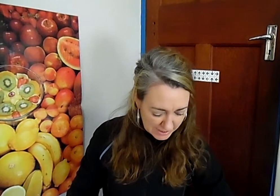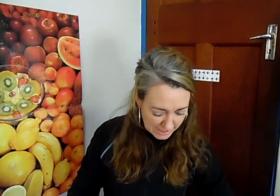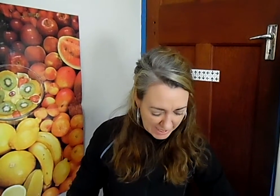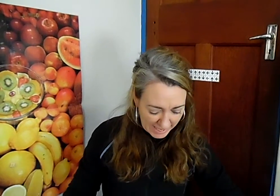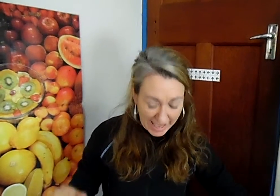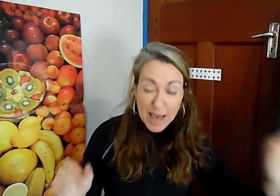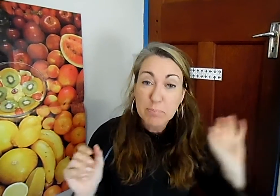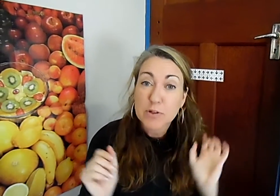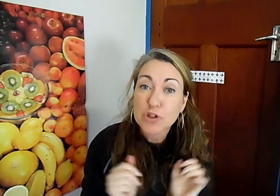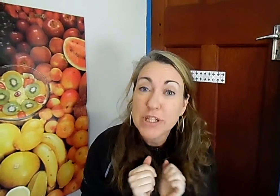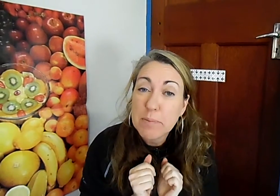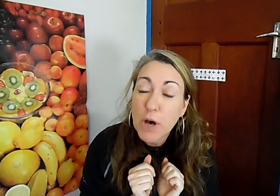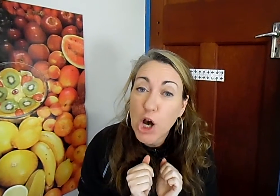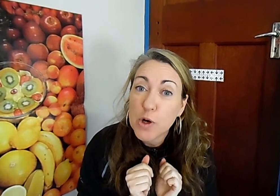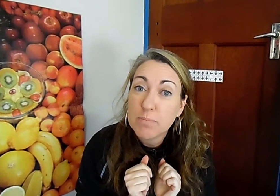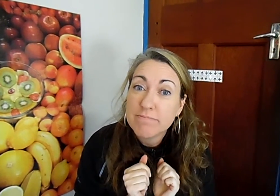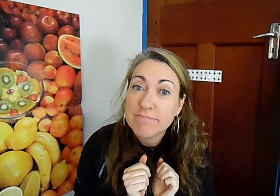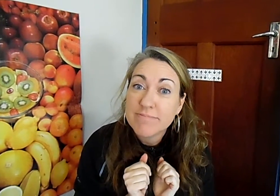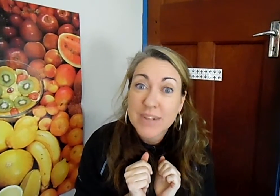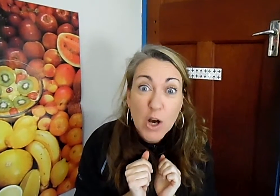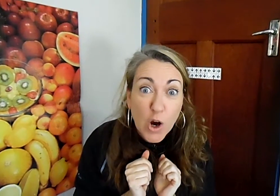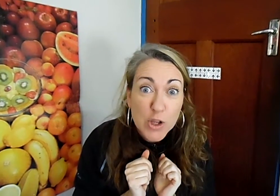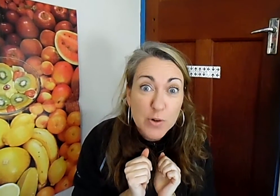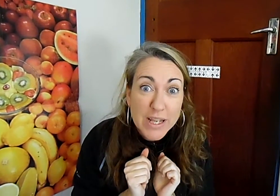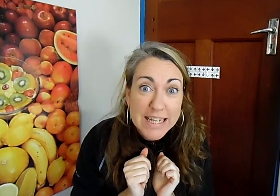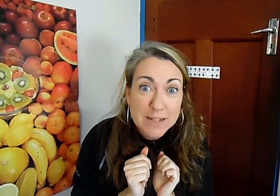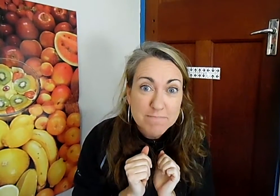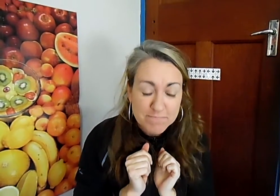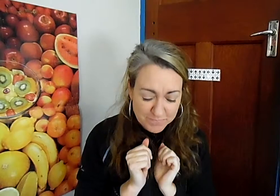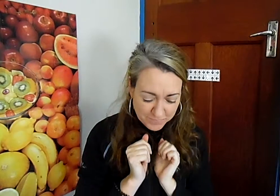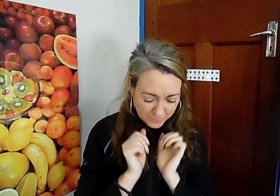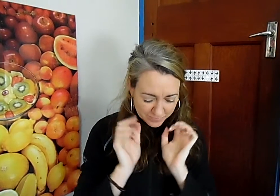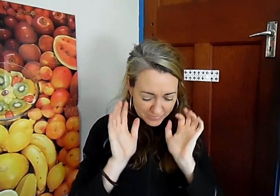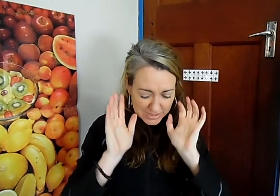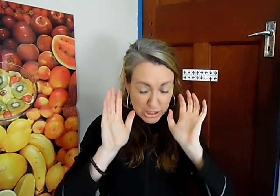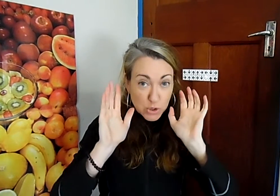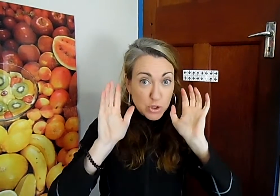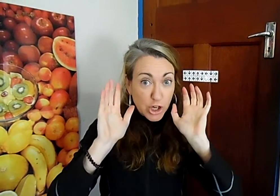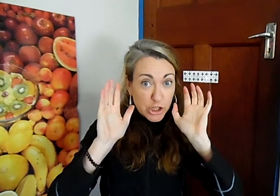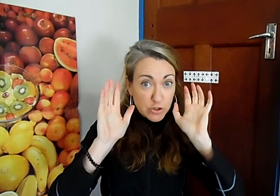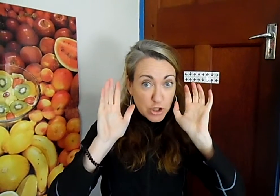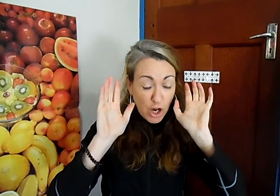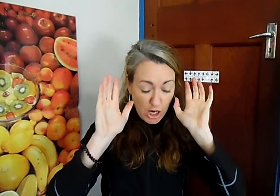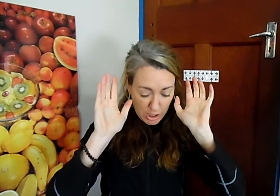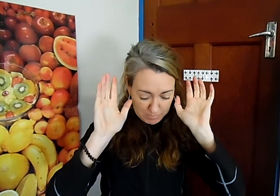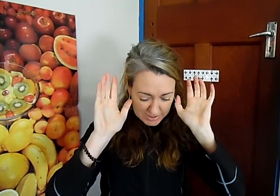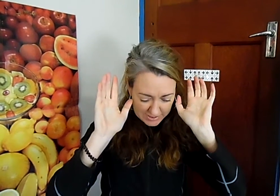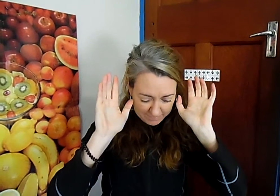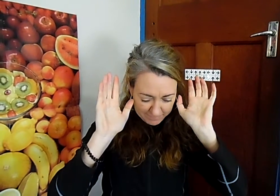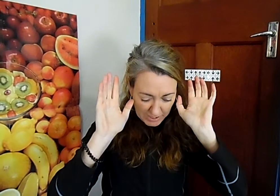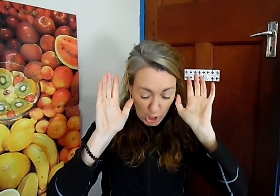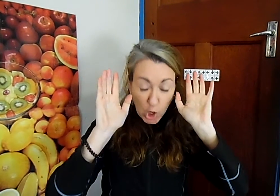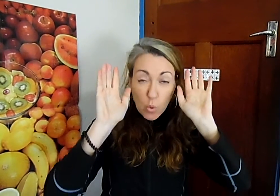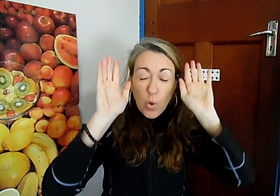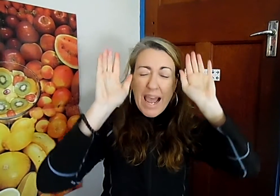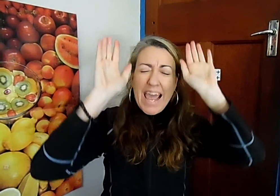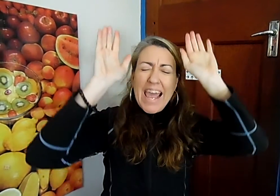apple tree poem. Are you ready? You've got to use your arms. Way